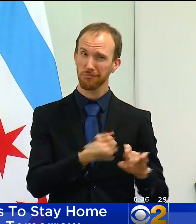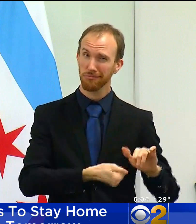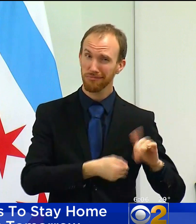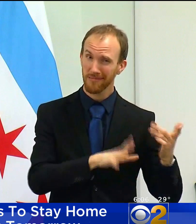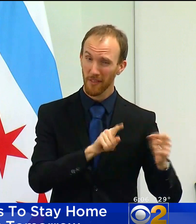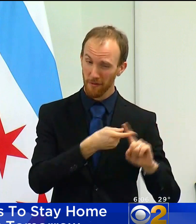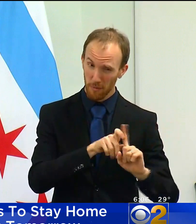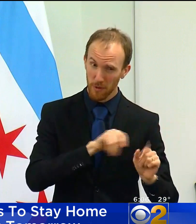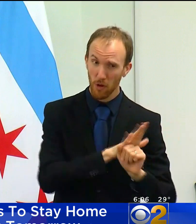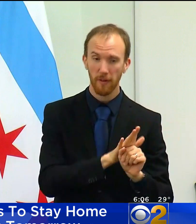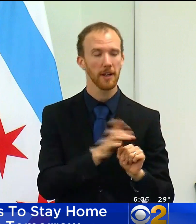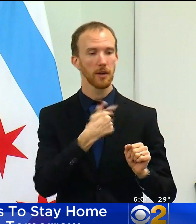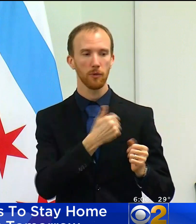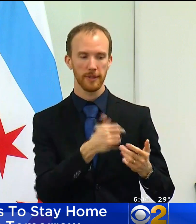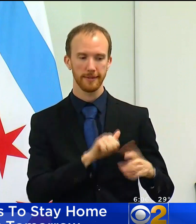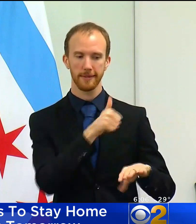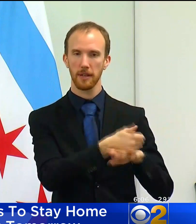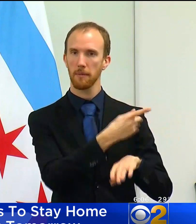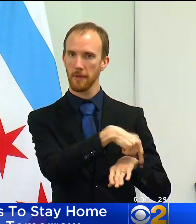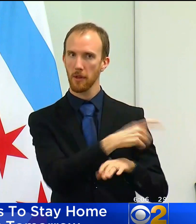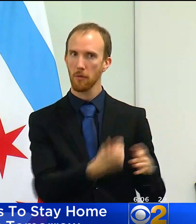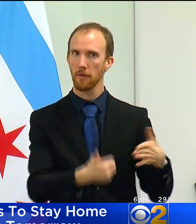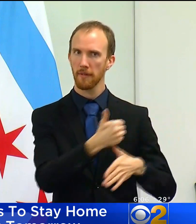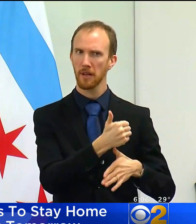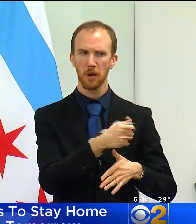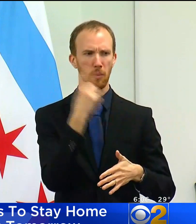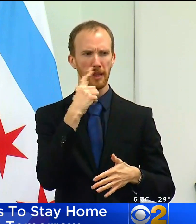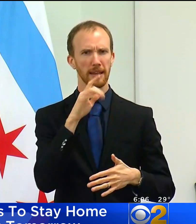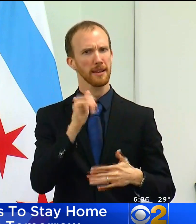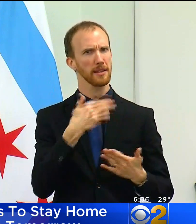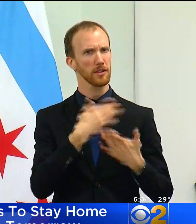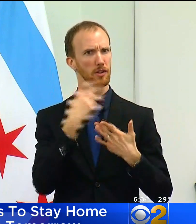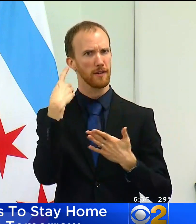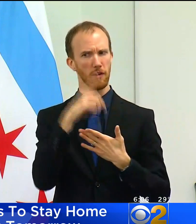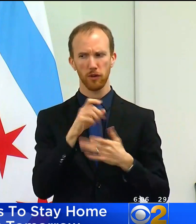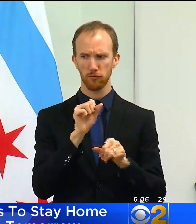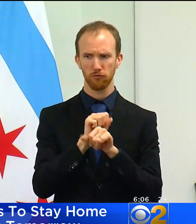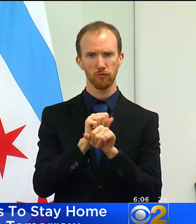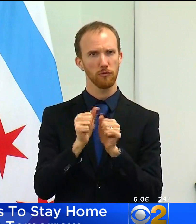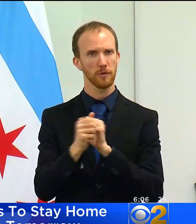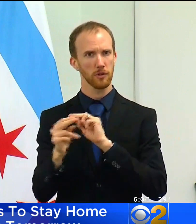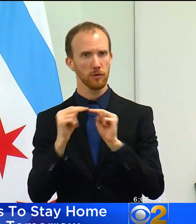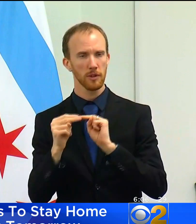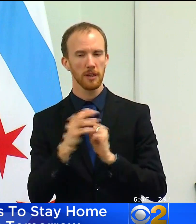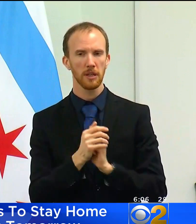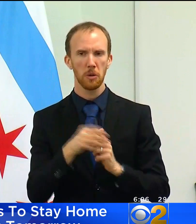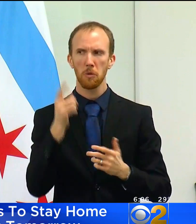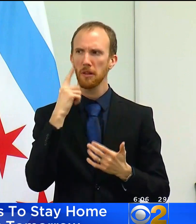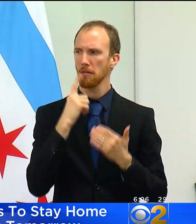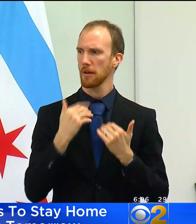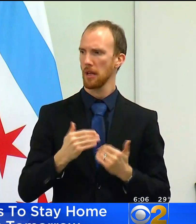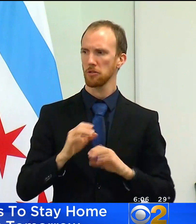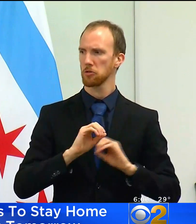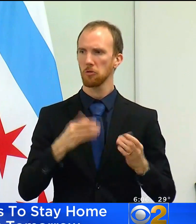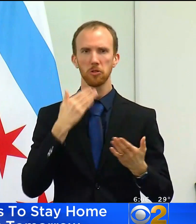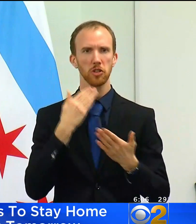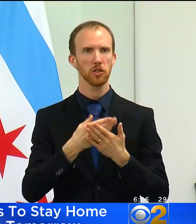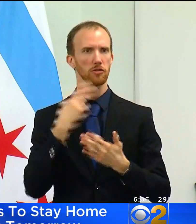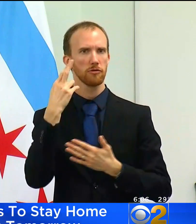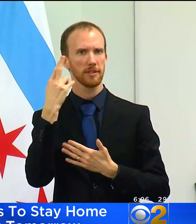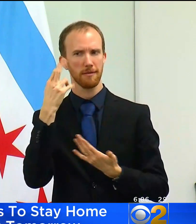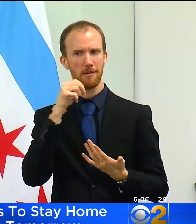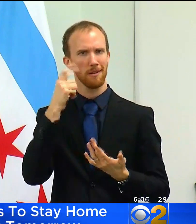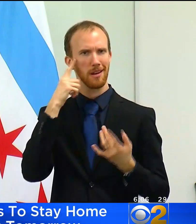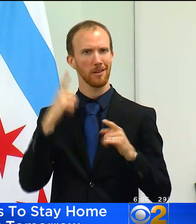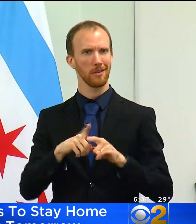proposal to the union can serve as a foundation to a deal. Frankly, there is no good reason why we shouldn't have an agreement at this